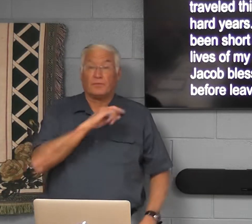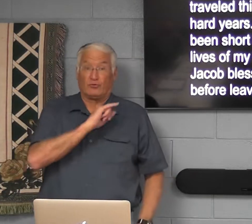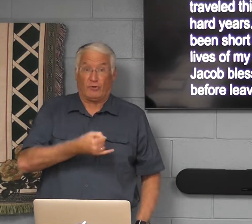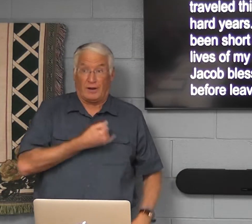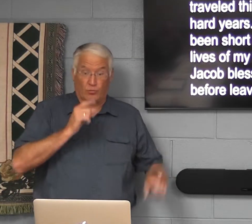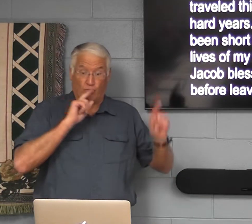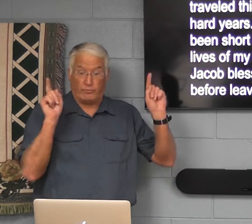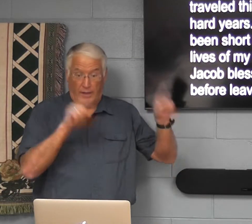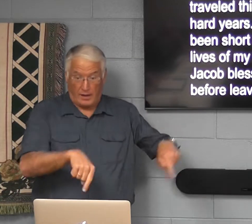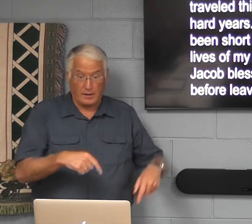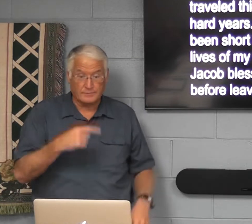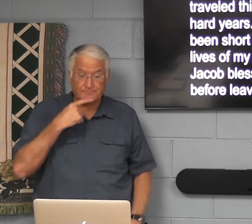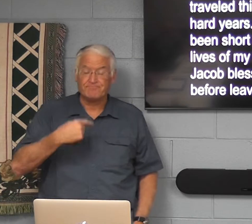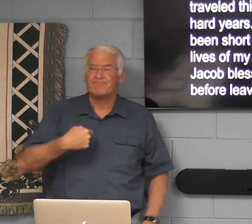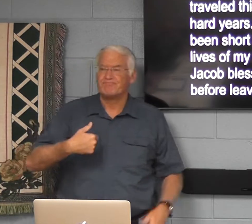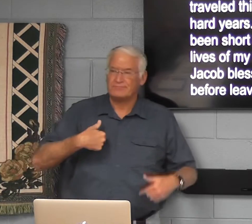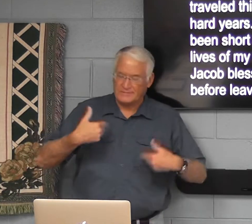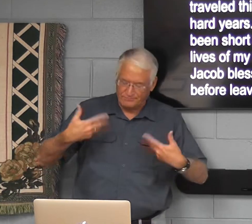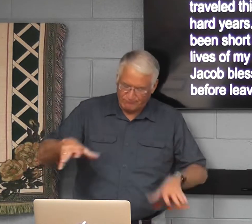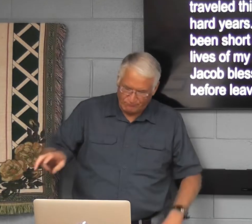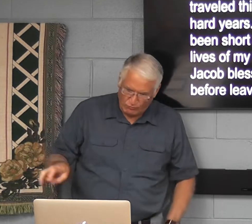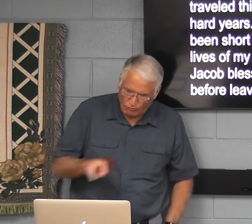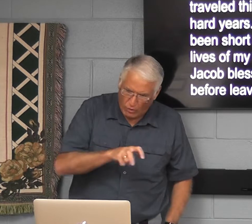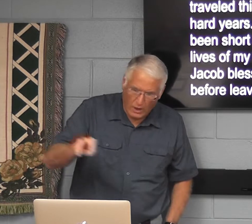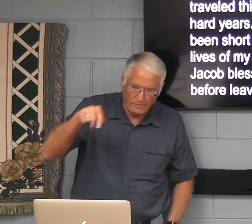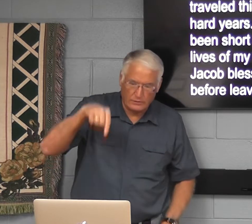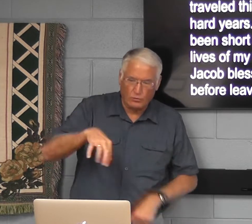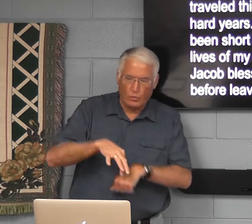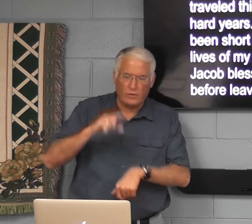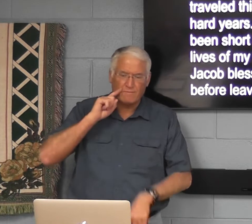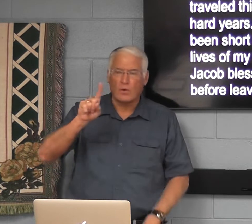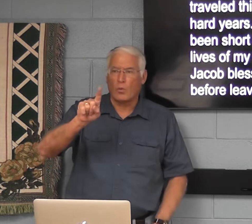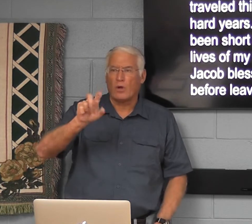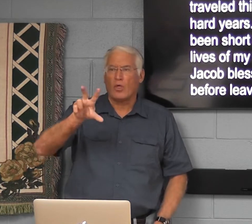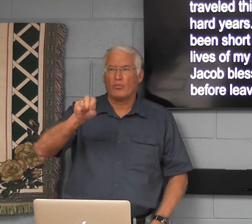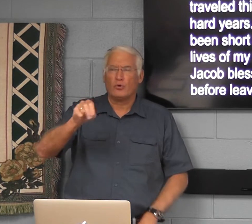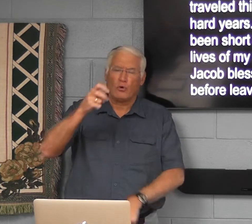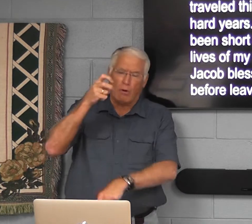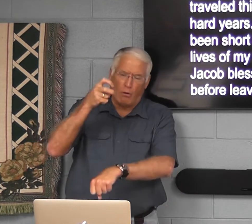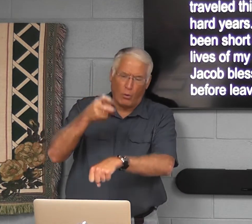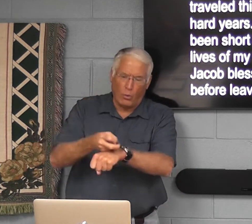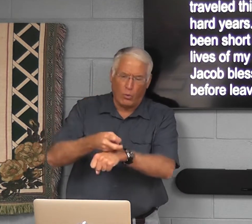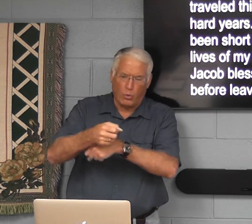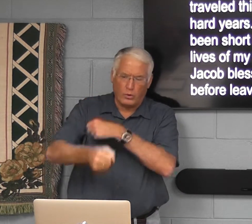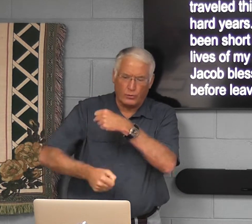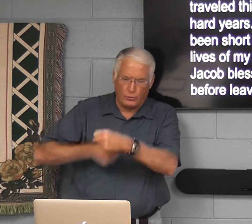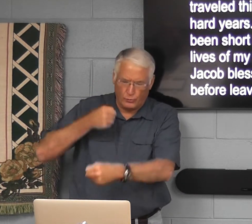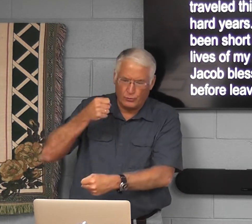Now Jacob replied, I have traveled this earth for a hundred and thirty thousand years.